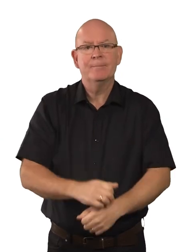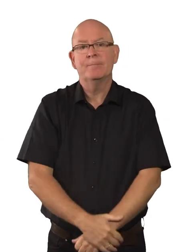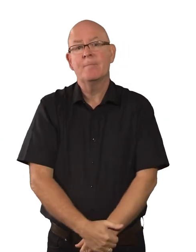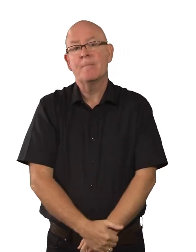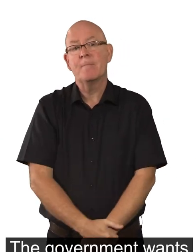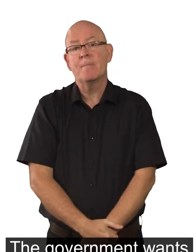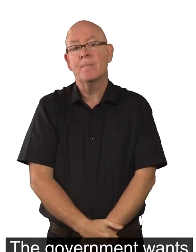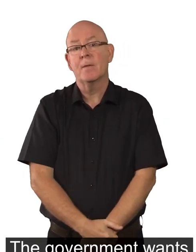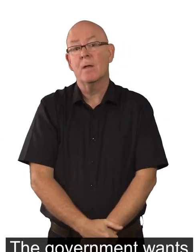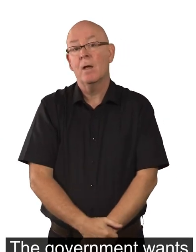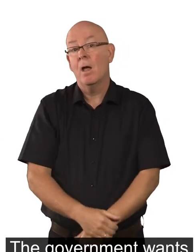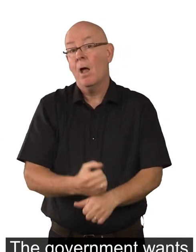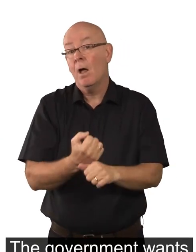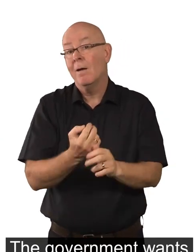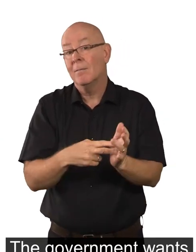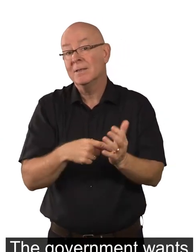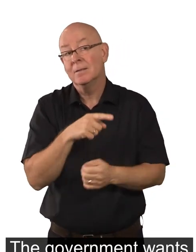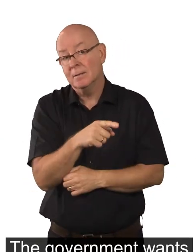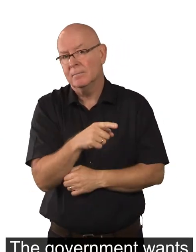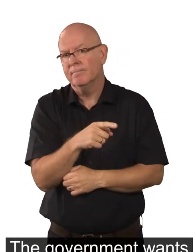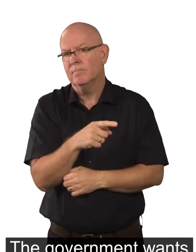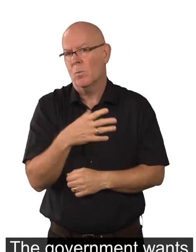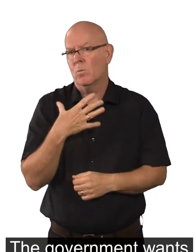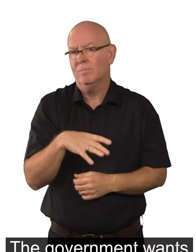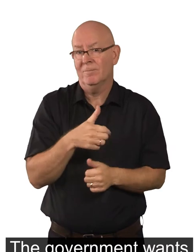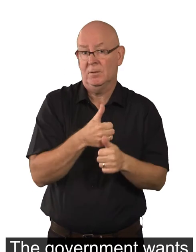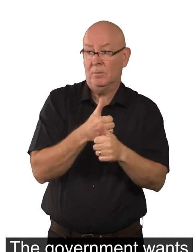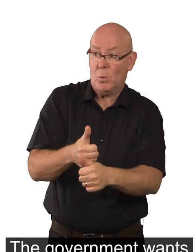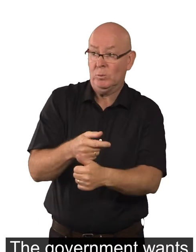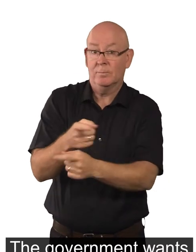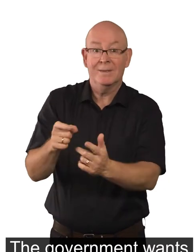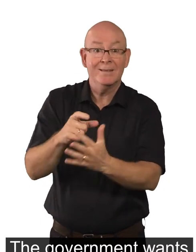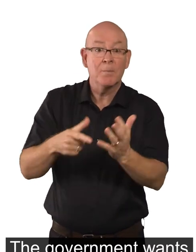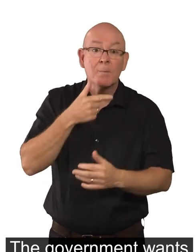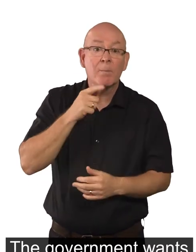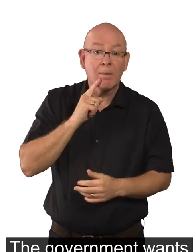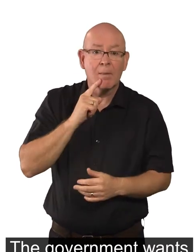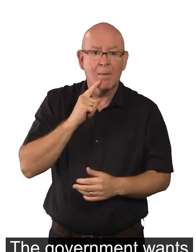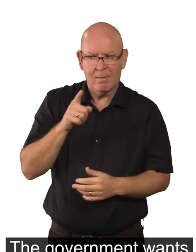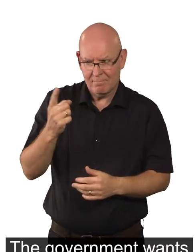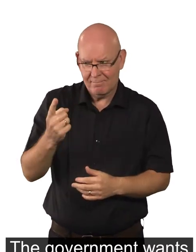The government wants to support disabled people to make their own decisions and choices